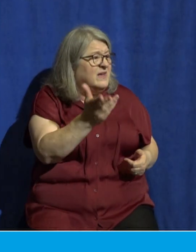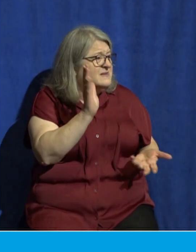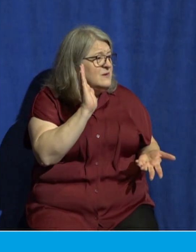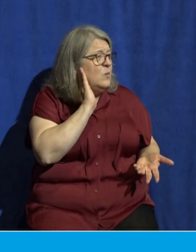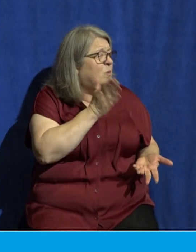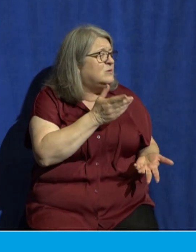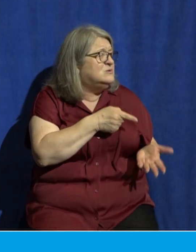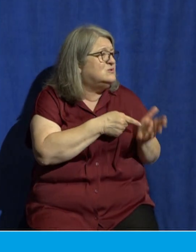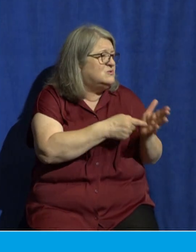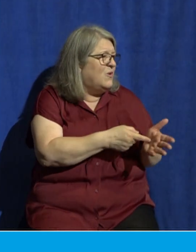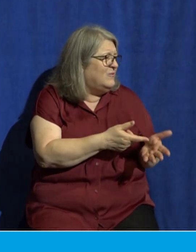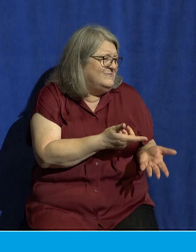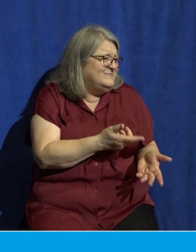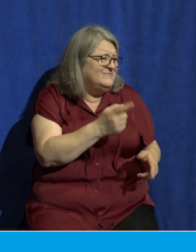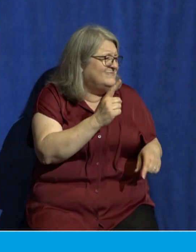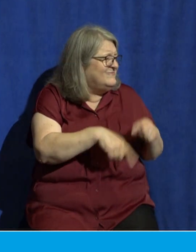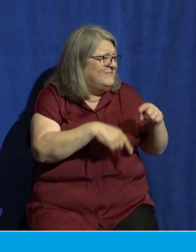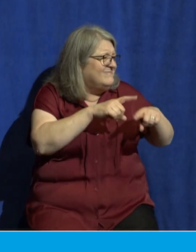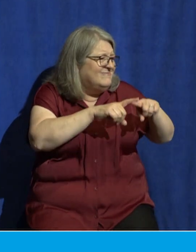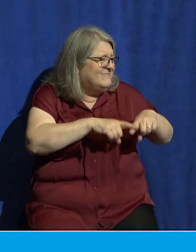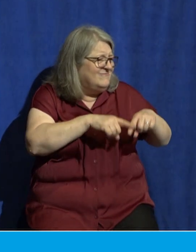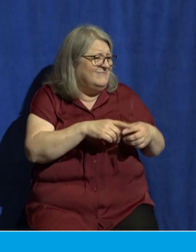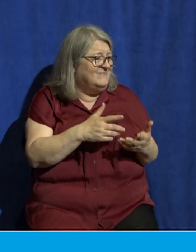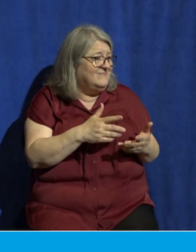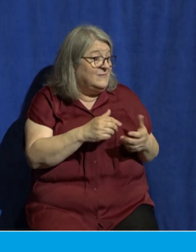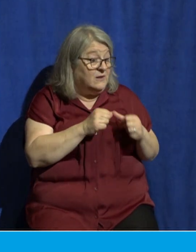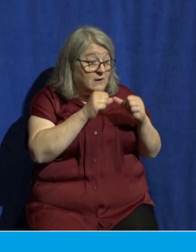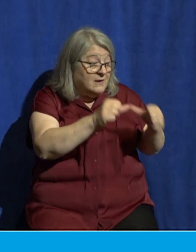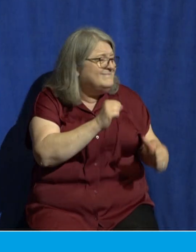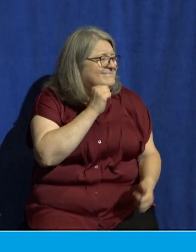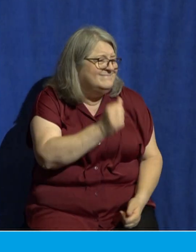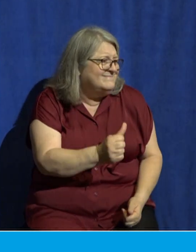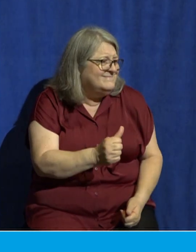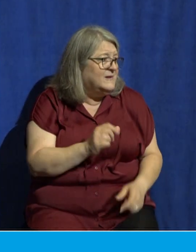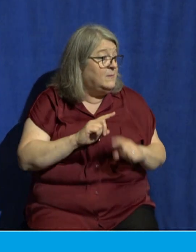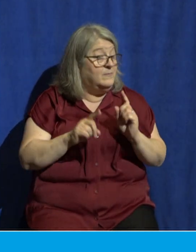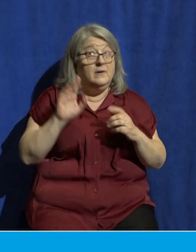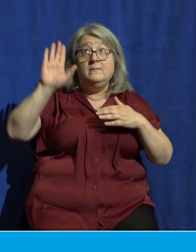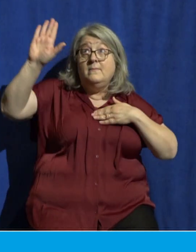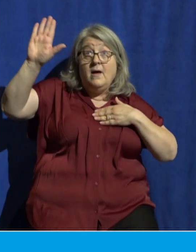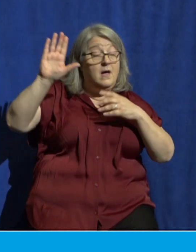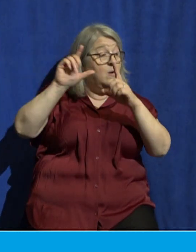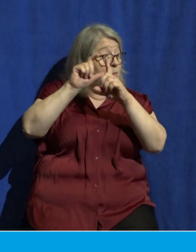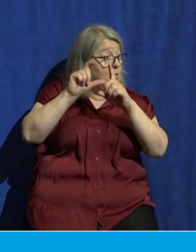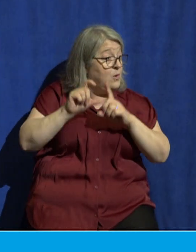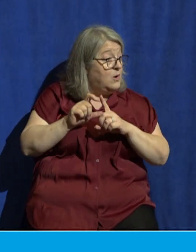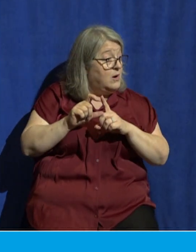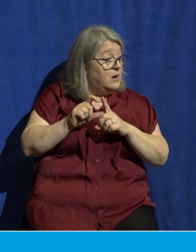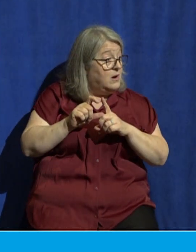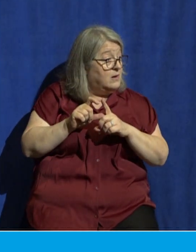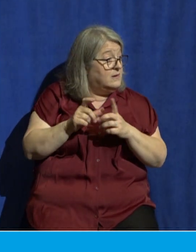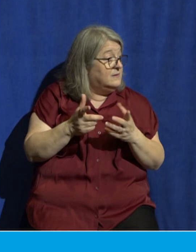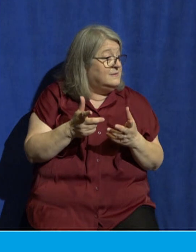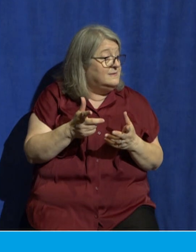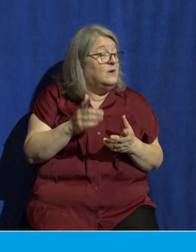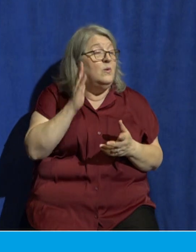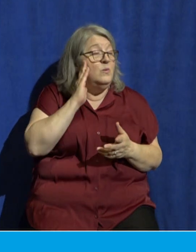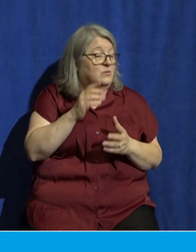unreliable and unsustainable and untrue but my word will never prove to be untrue my